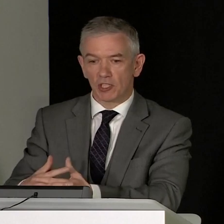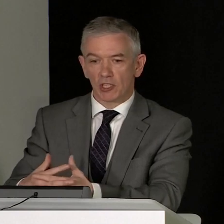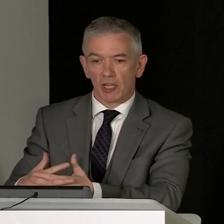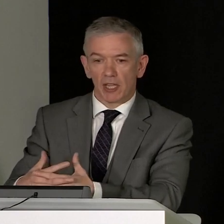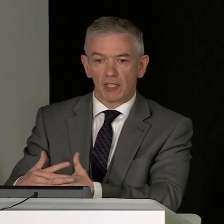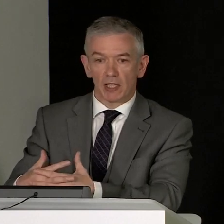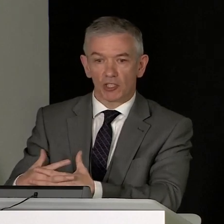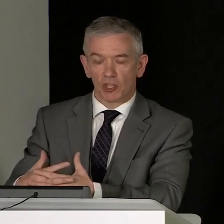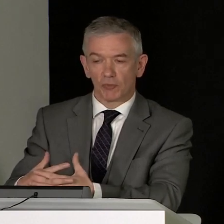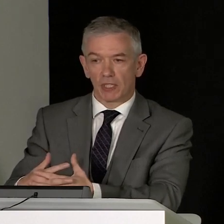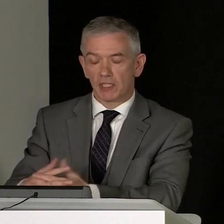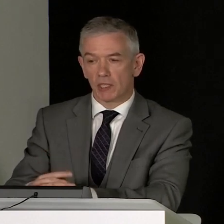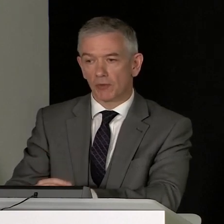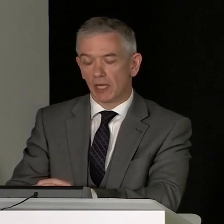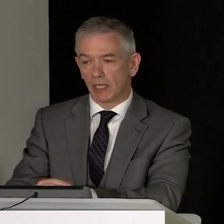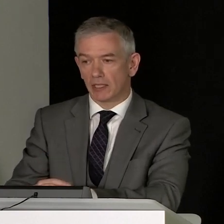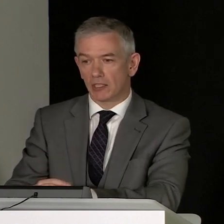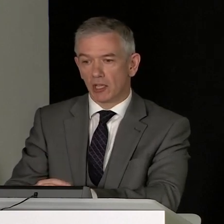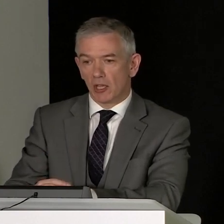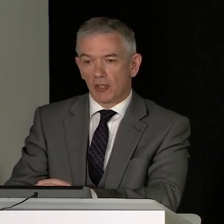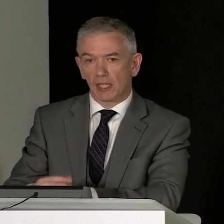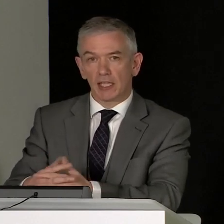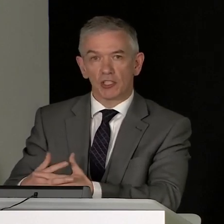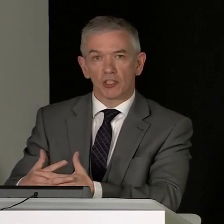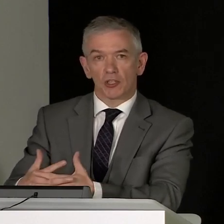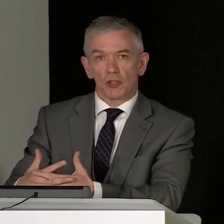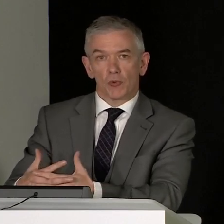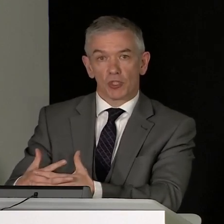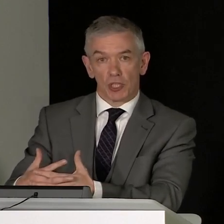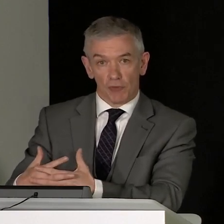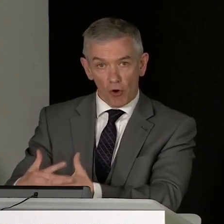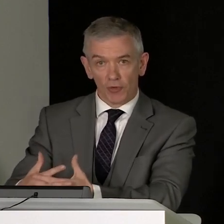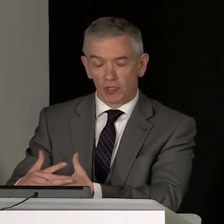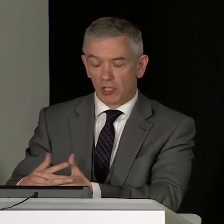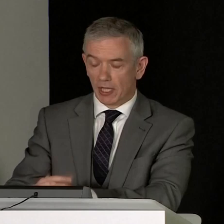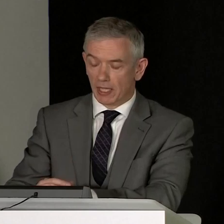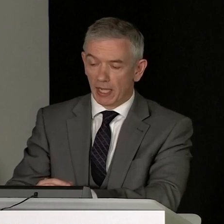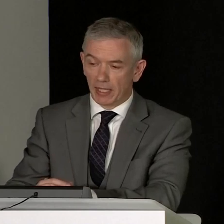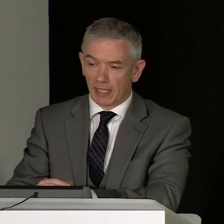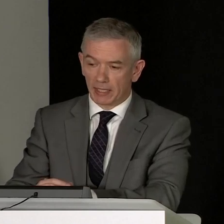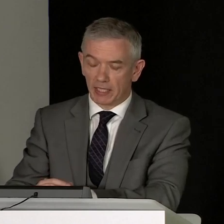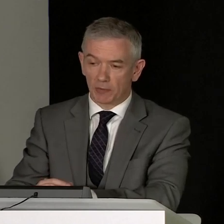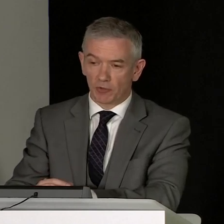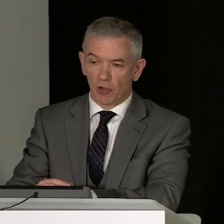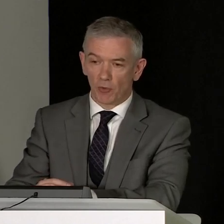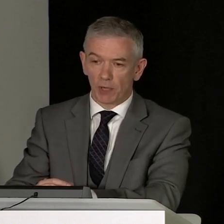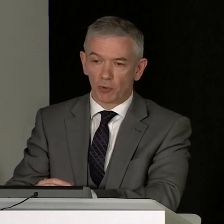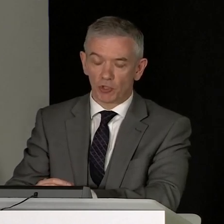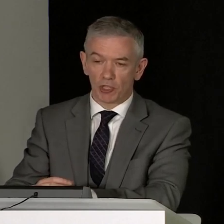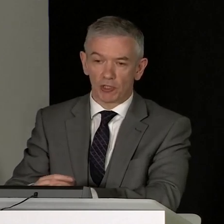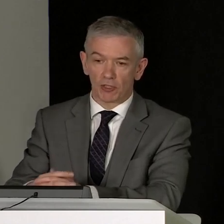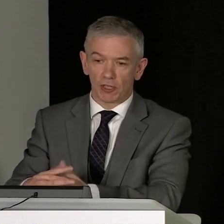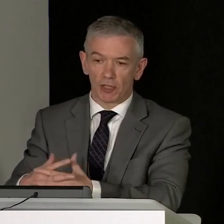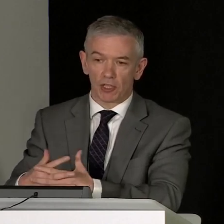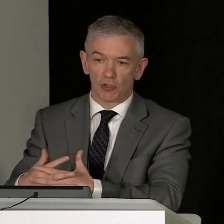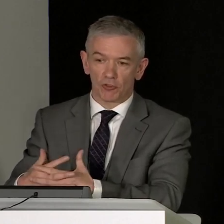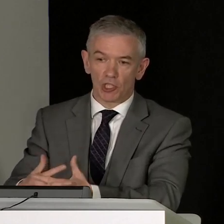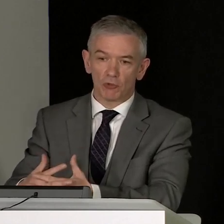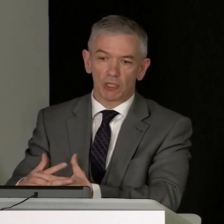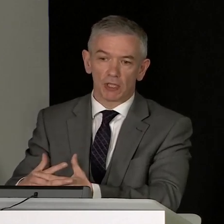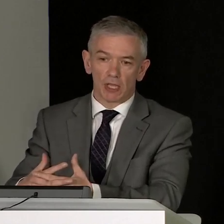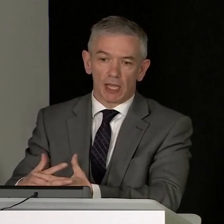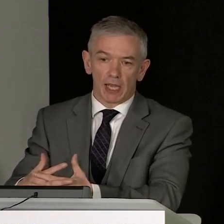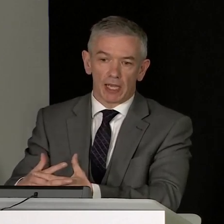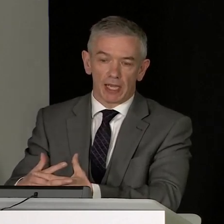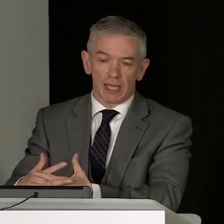have examined this in some detail. And the guidance which they have offered in terms of how we approach the issue